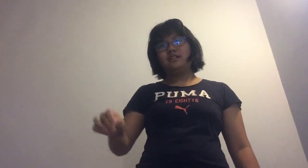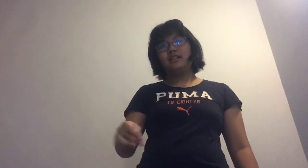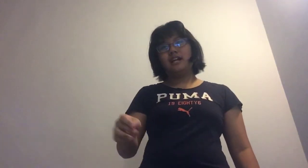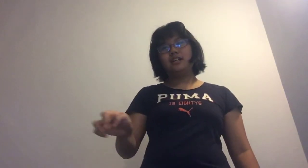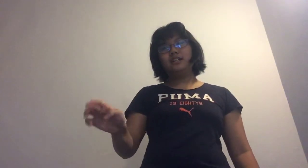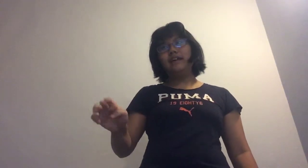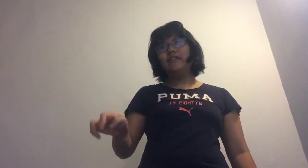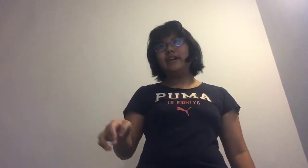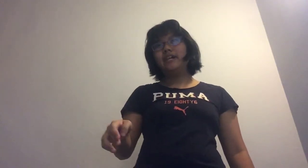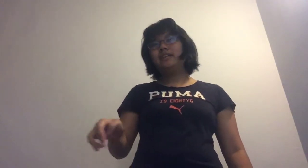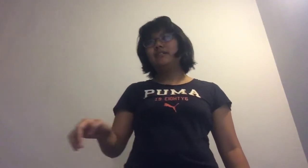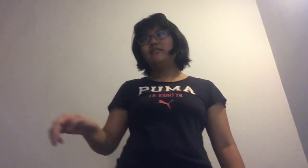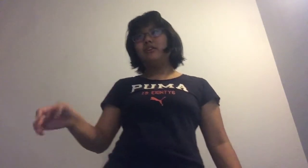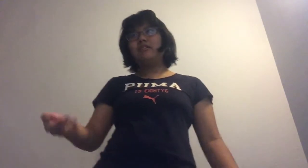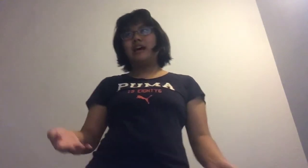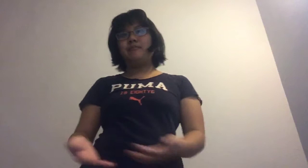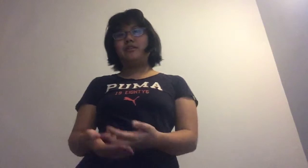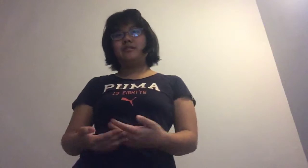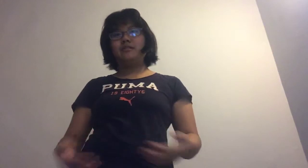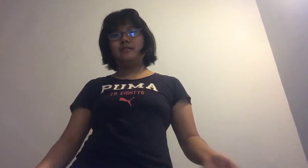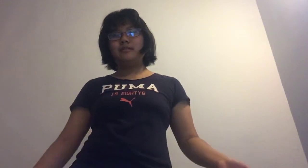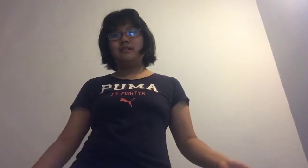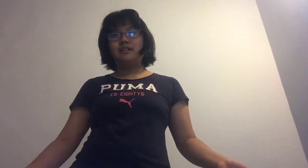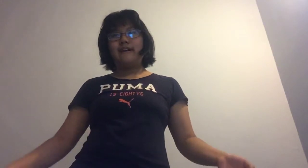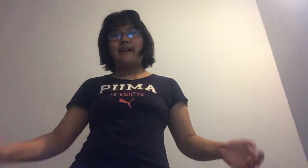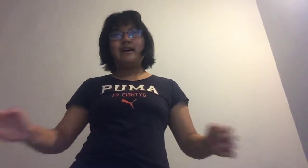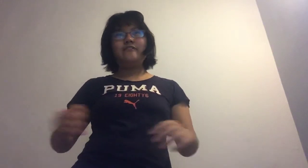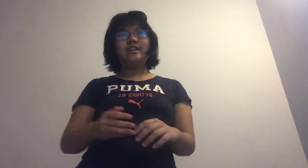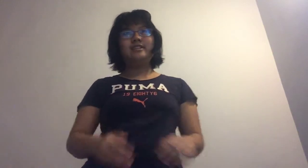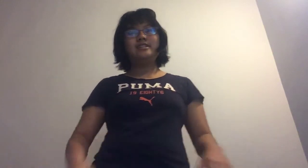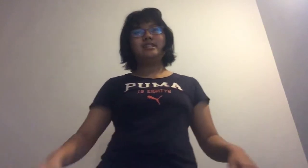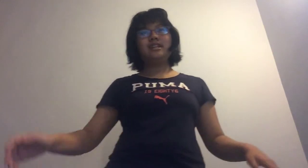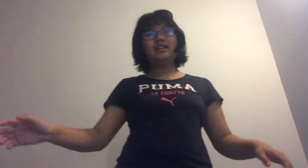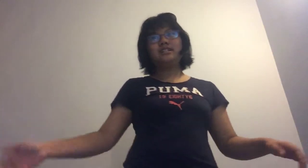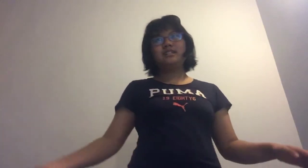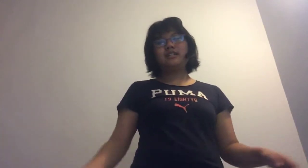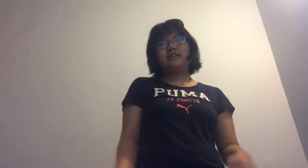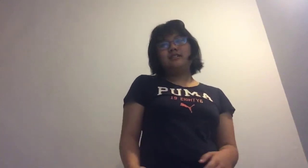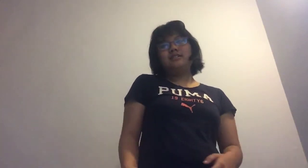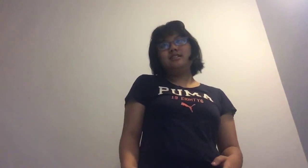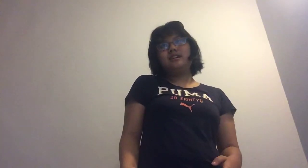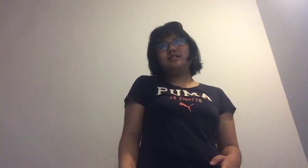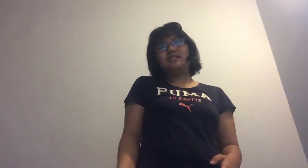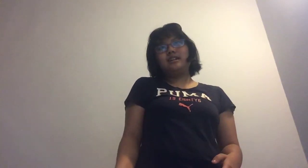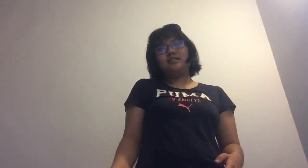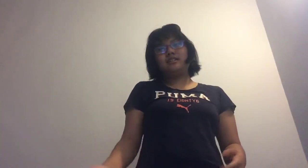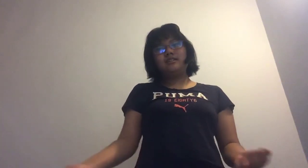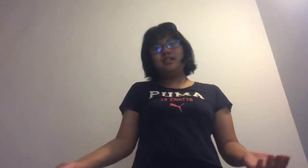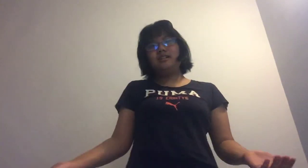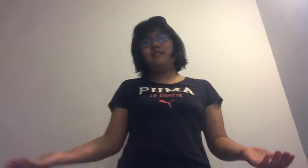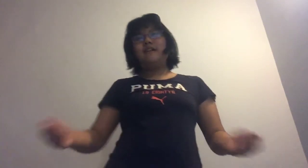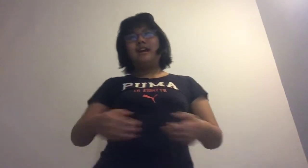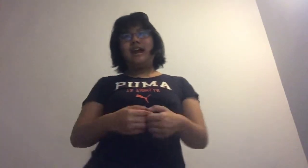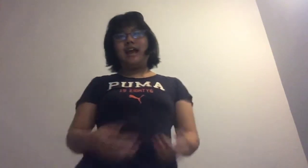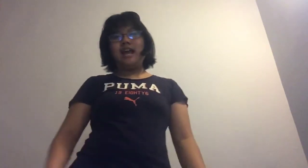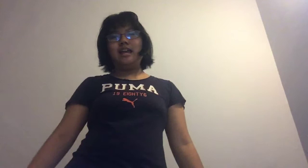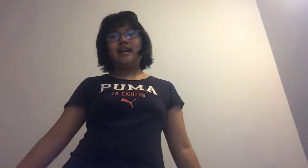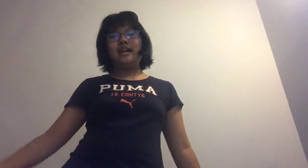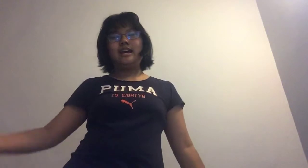and a level 8 rock climber. I've been singing since I was like 13. And